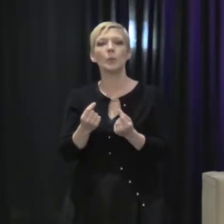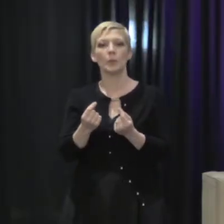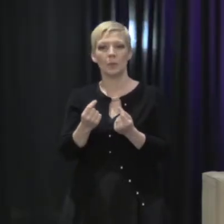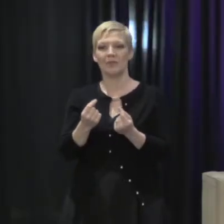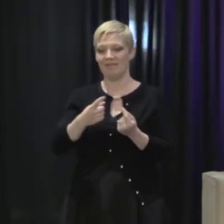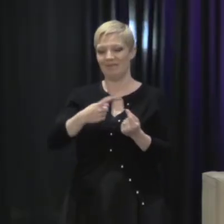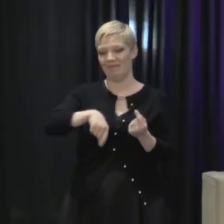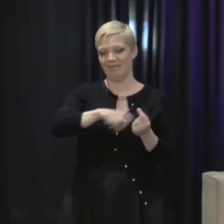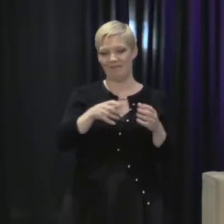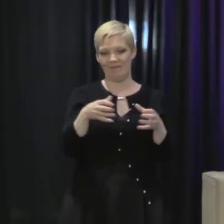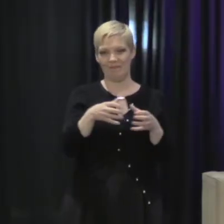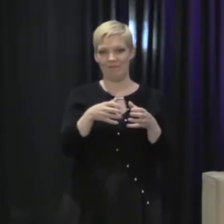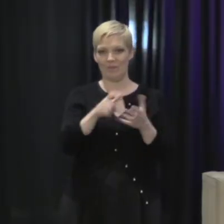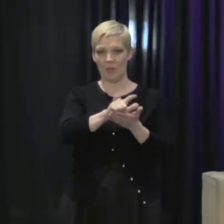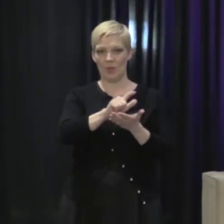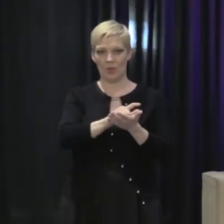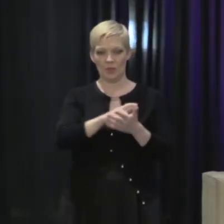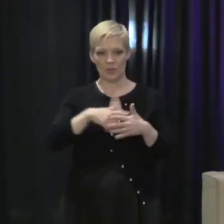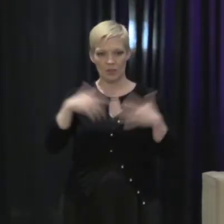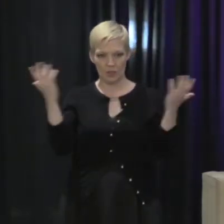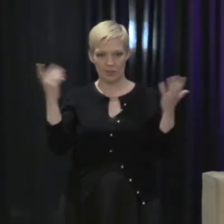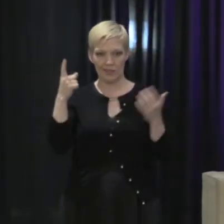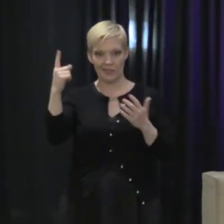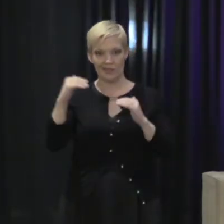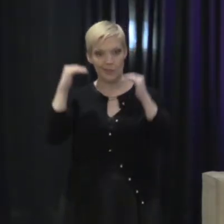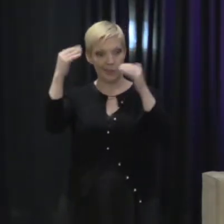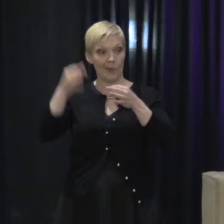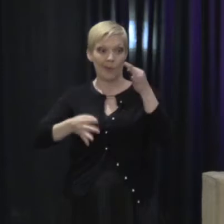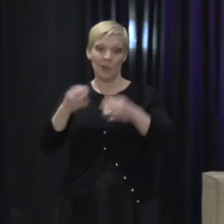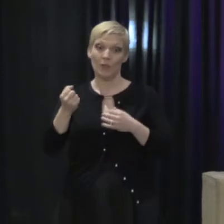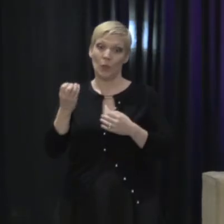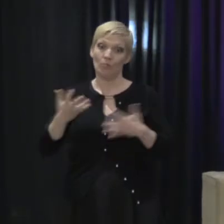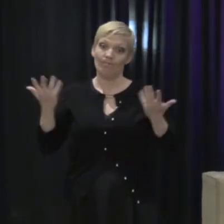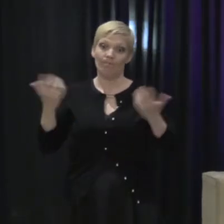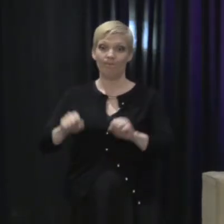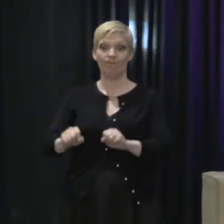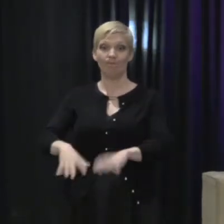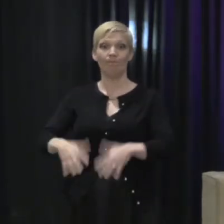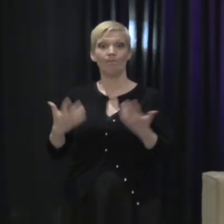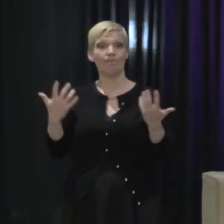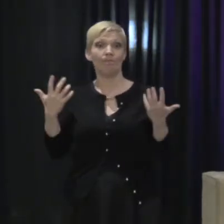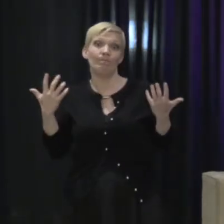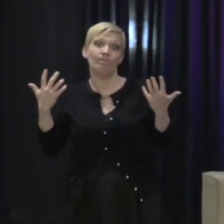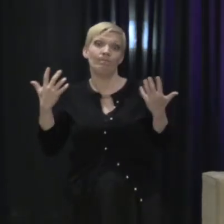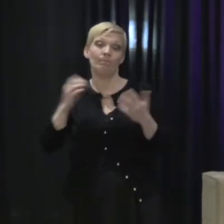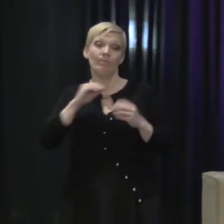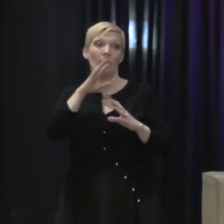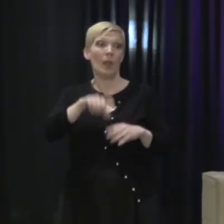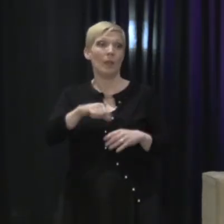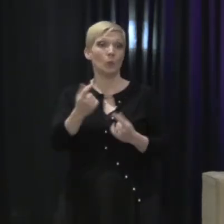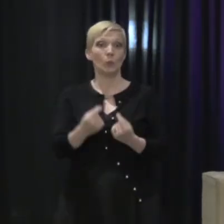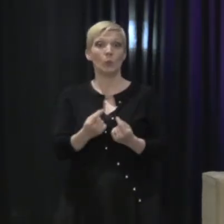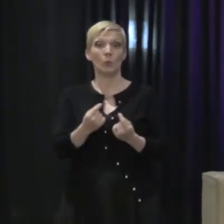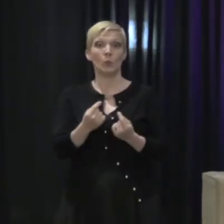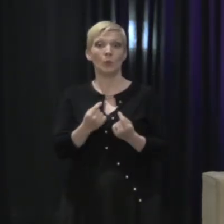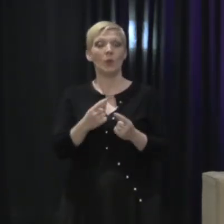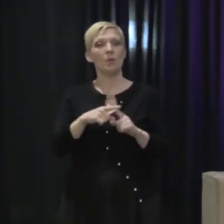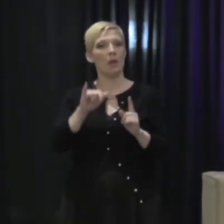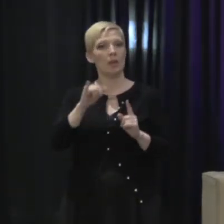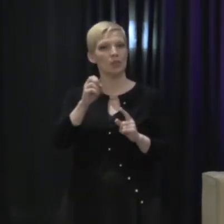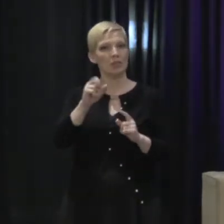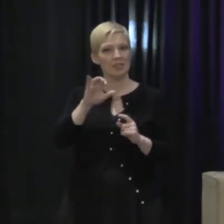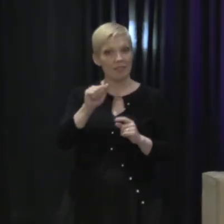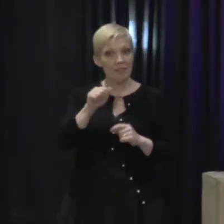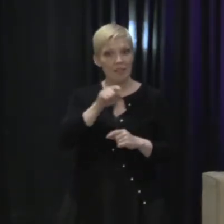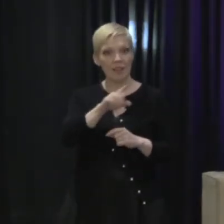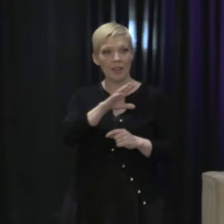lawyers were like, oh, it's the Supreme Court, highest court in the land, end of the road. But it was Jessica and her